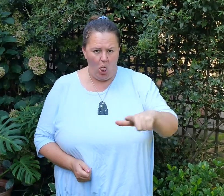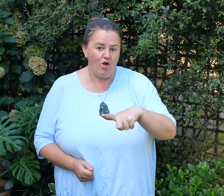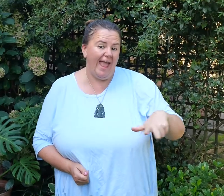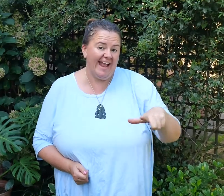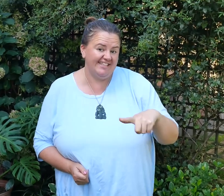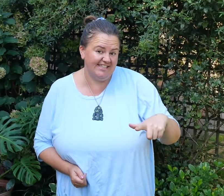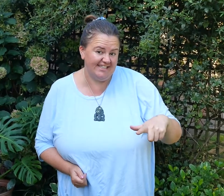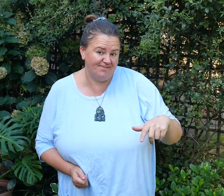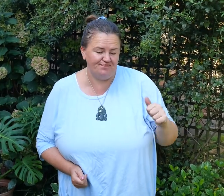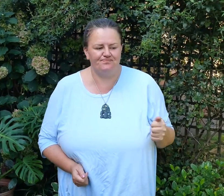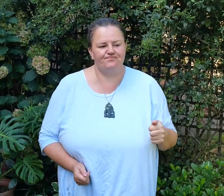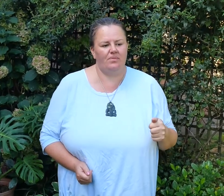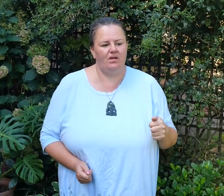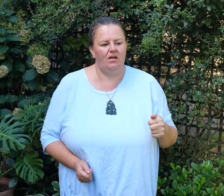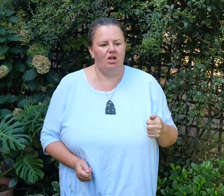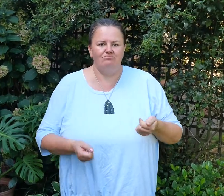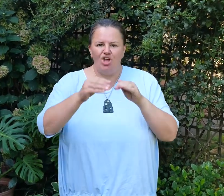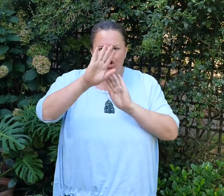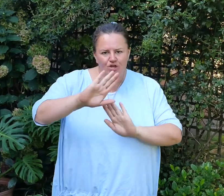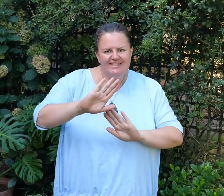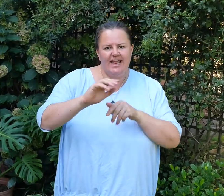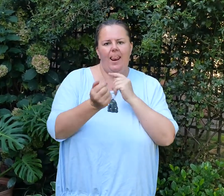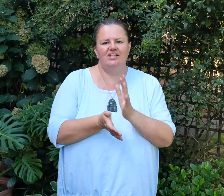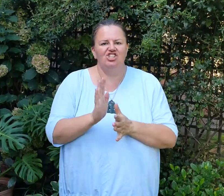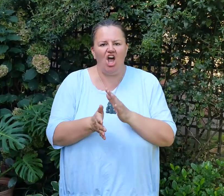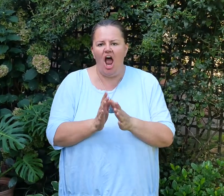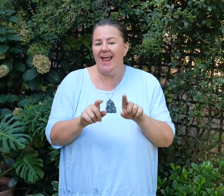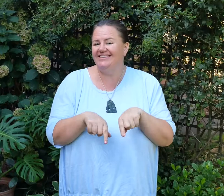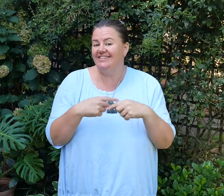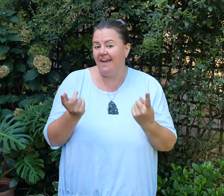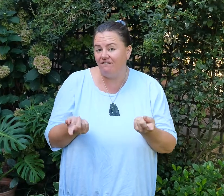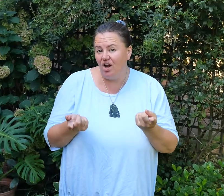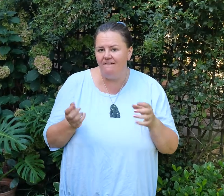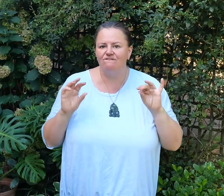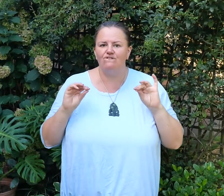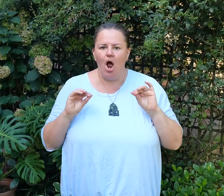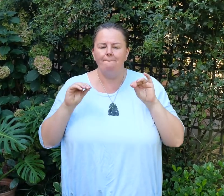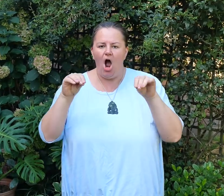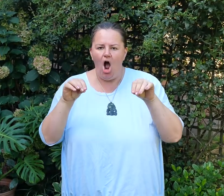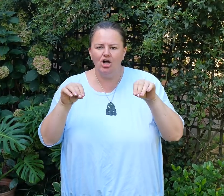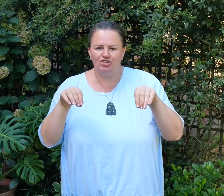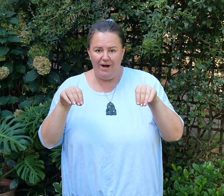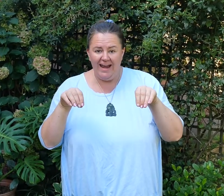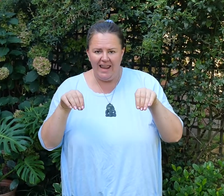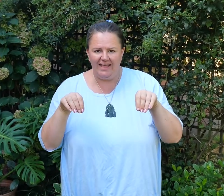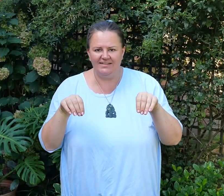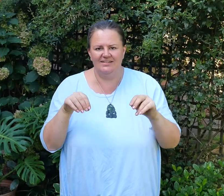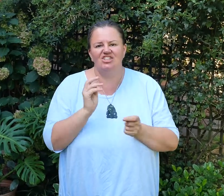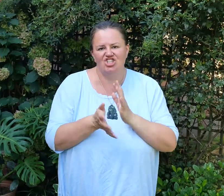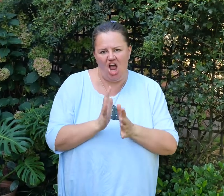There are different signs for different areas. In New Zealand, we have sign language that's different from Australian sign